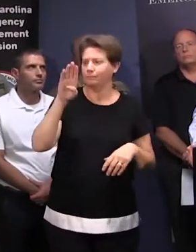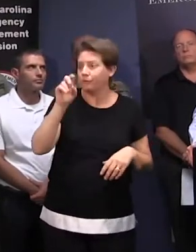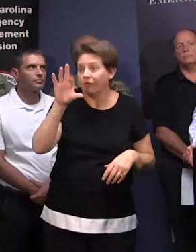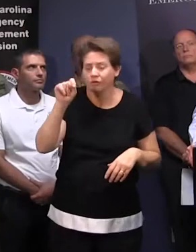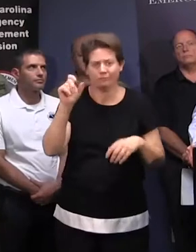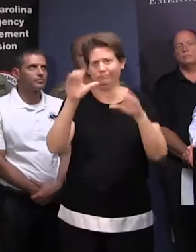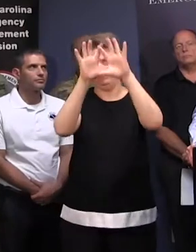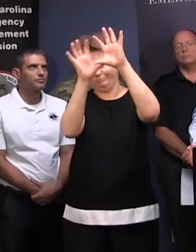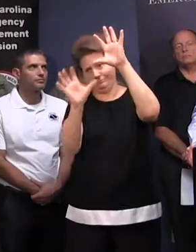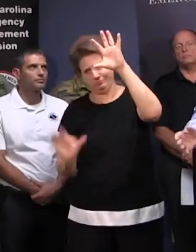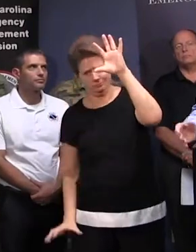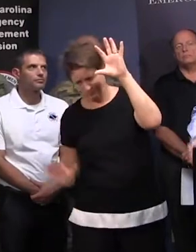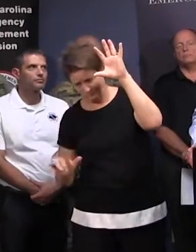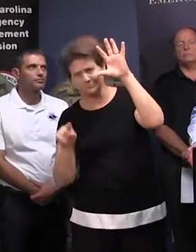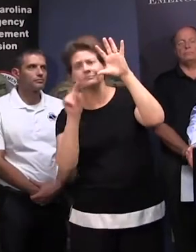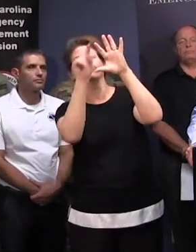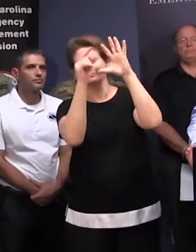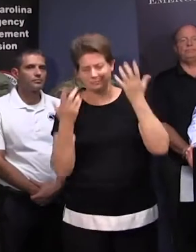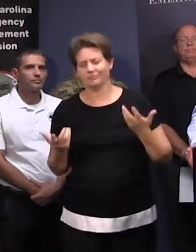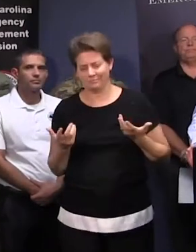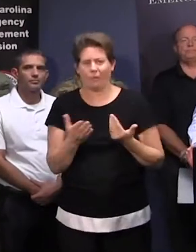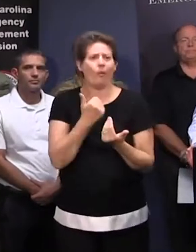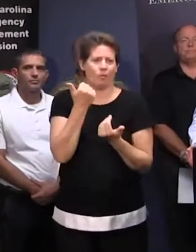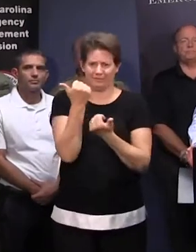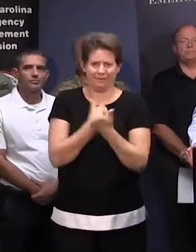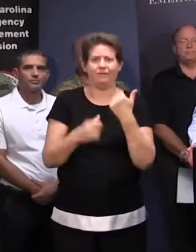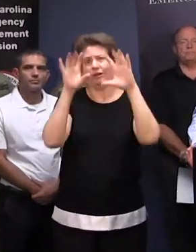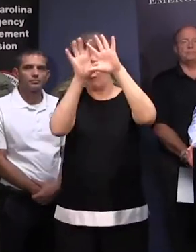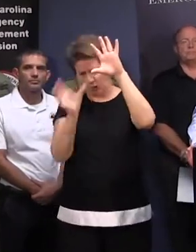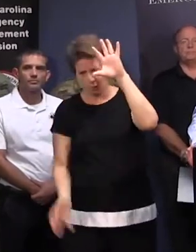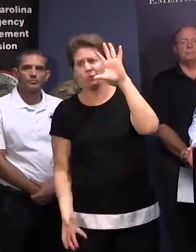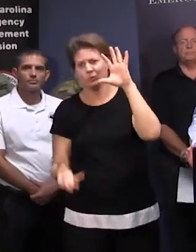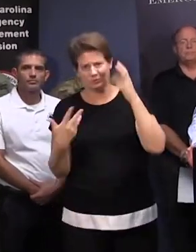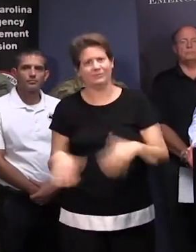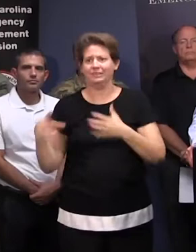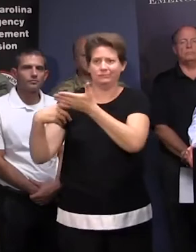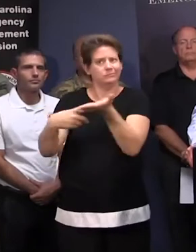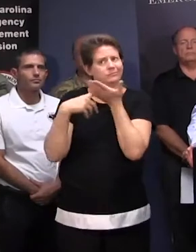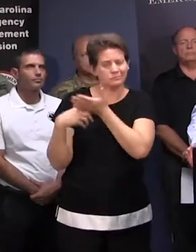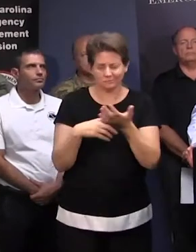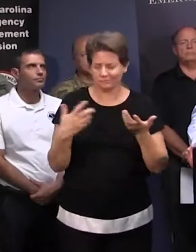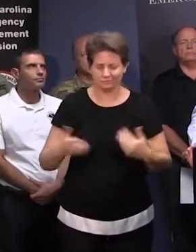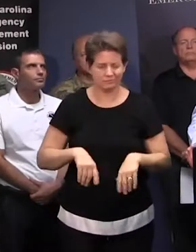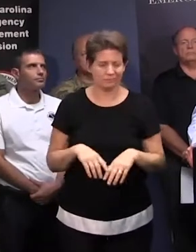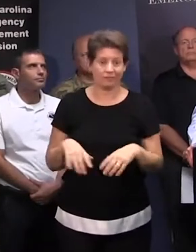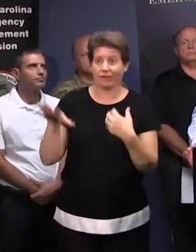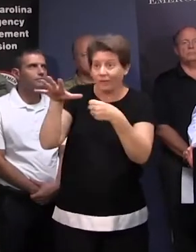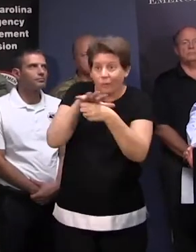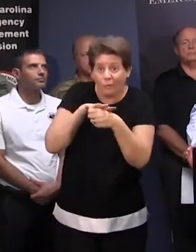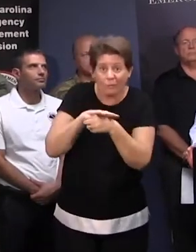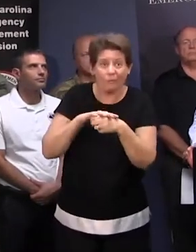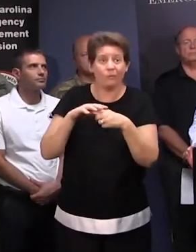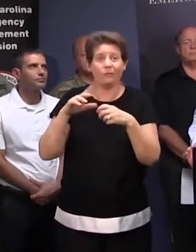in between. We've had conversations with just about everybody on the coast at one time or another. Those include the local officials